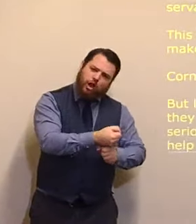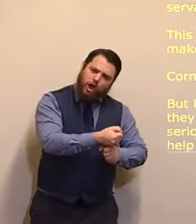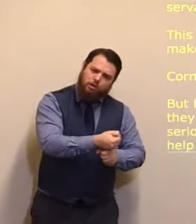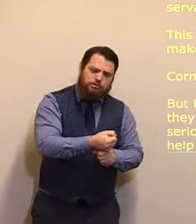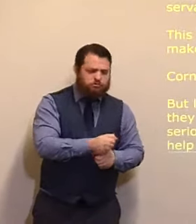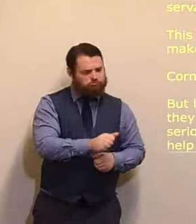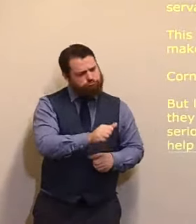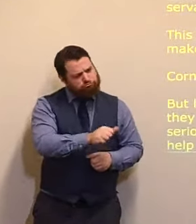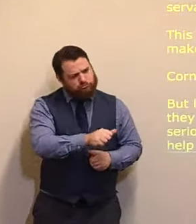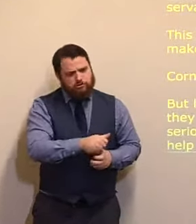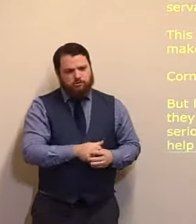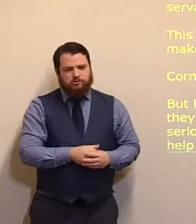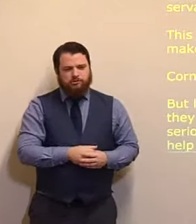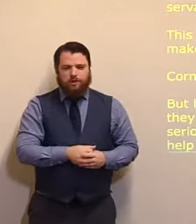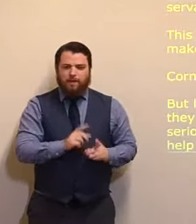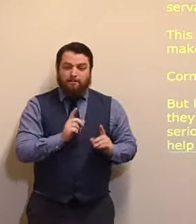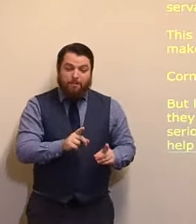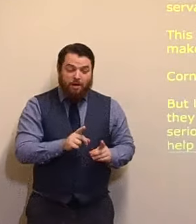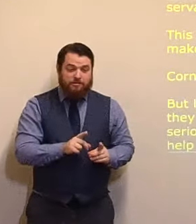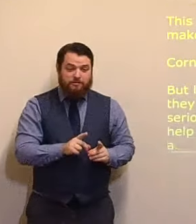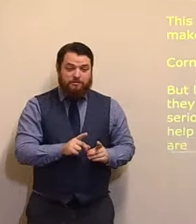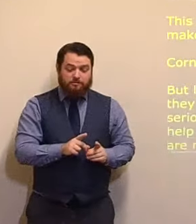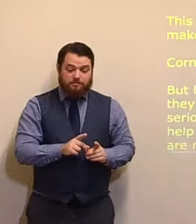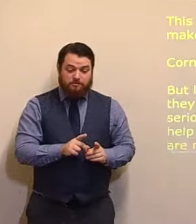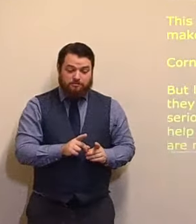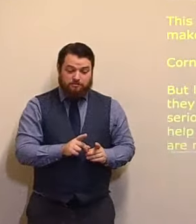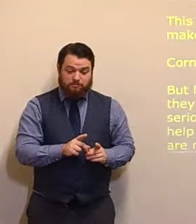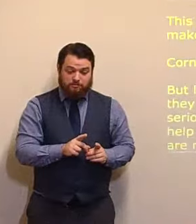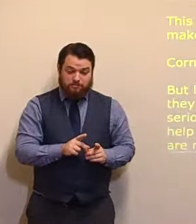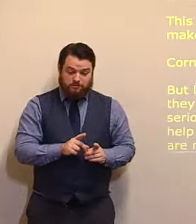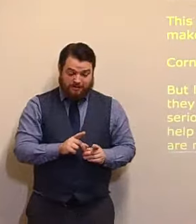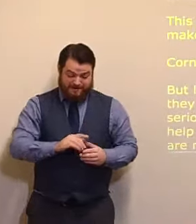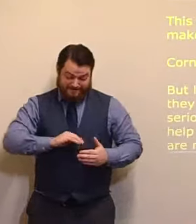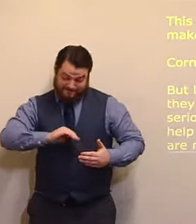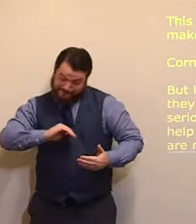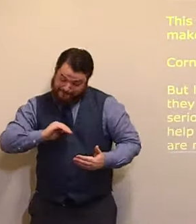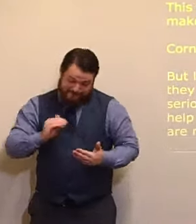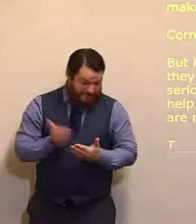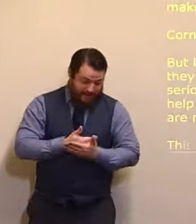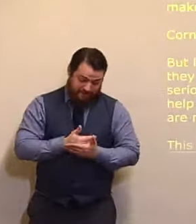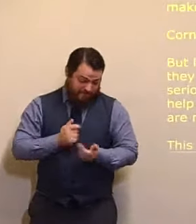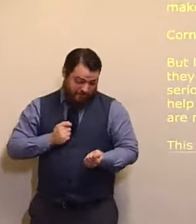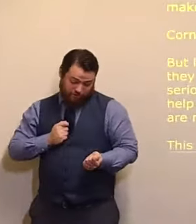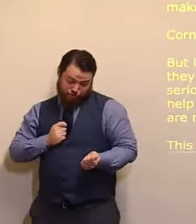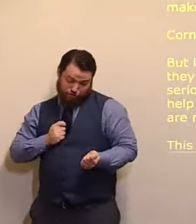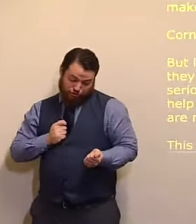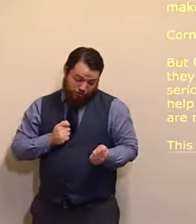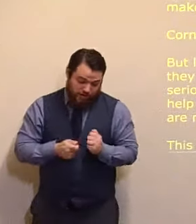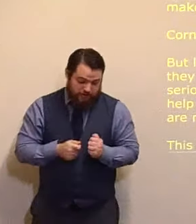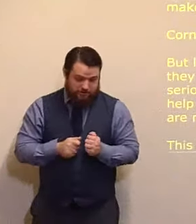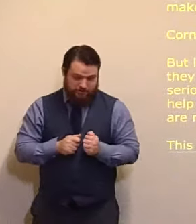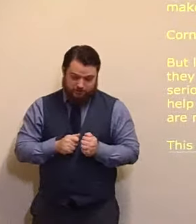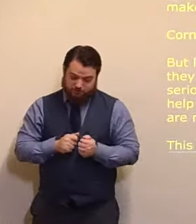but they are not, I'm sorry, I have to put it, so calmly, come to all services,